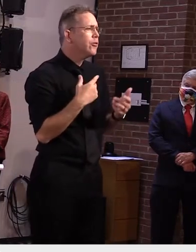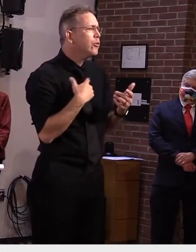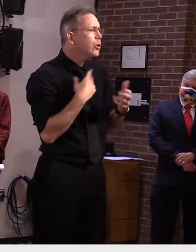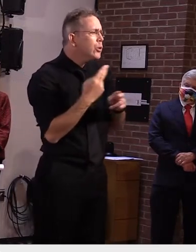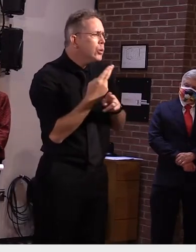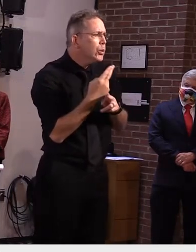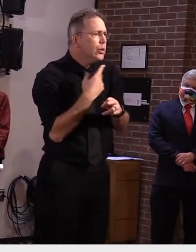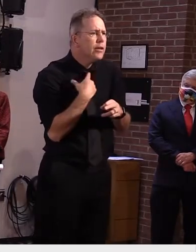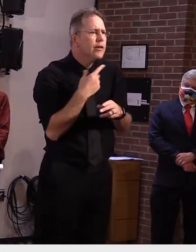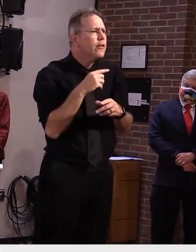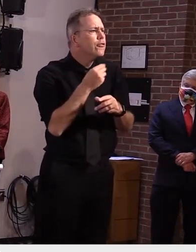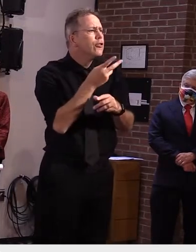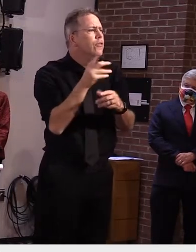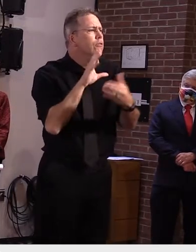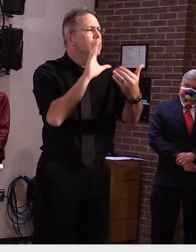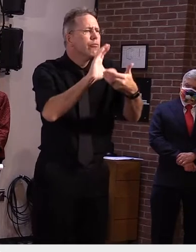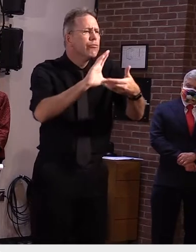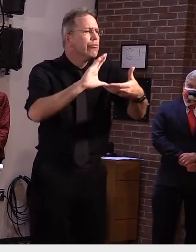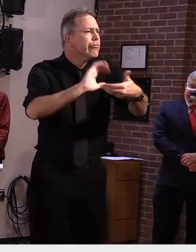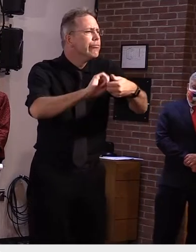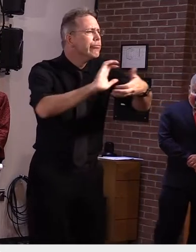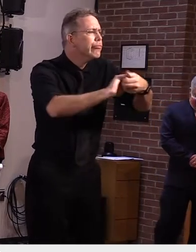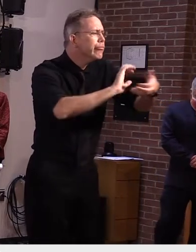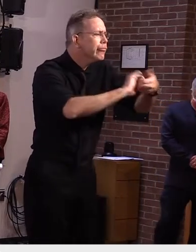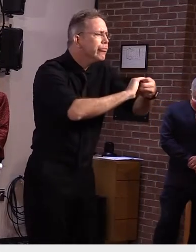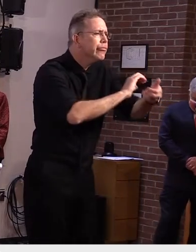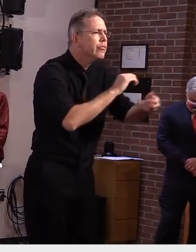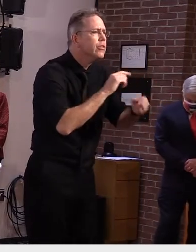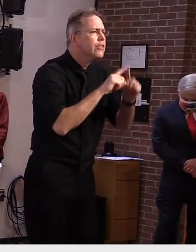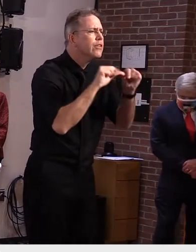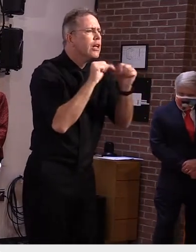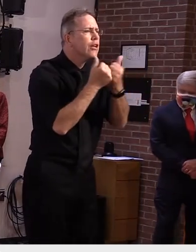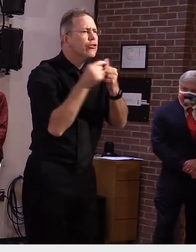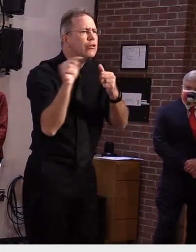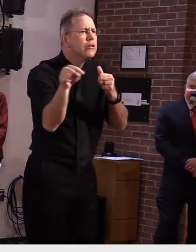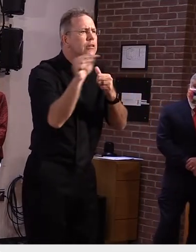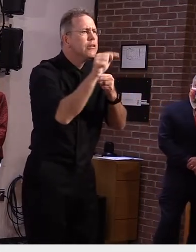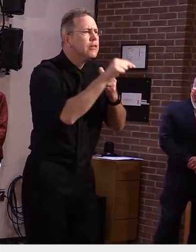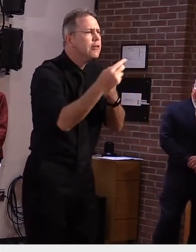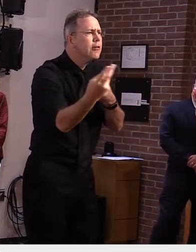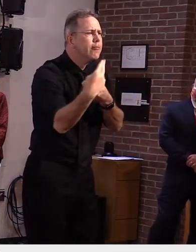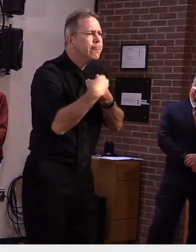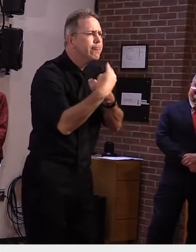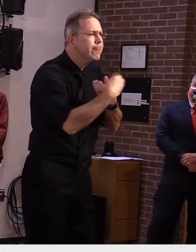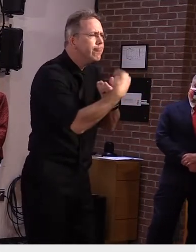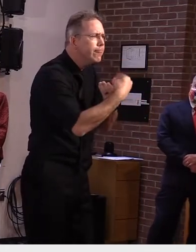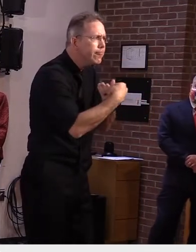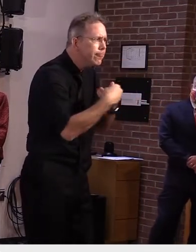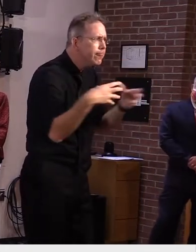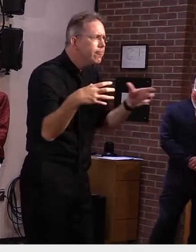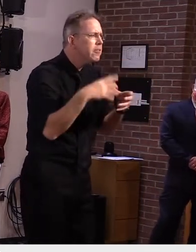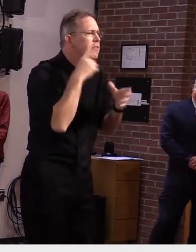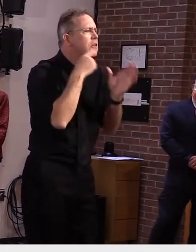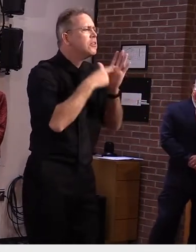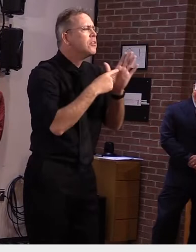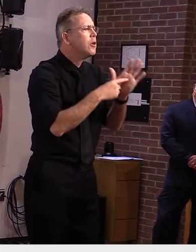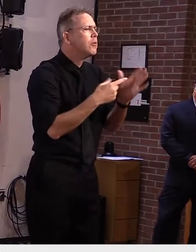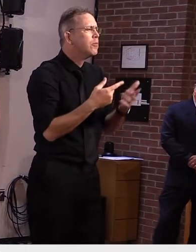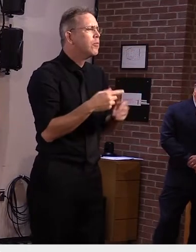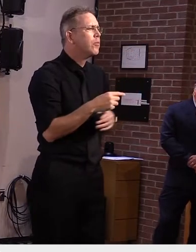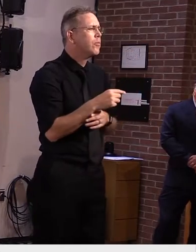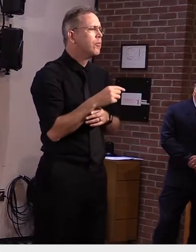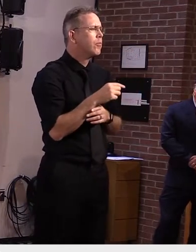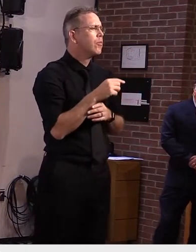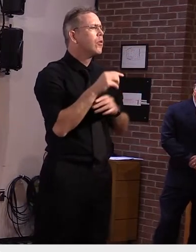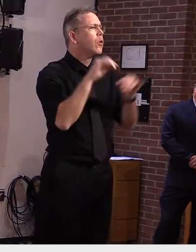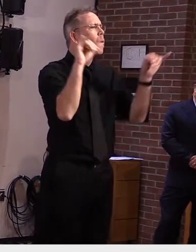training and so forth so we could ramp up if necessary when you look at like wyoming for instance wyoming